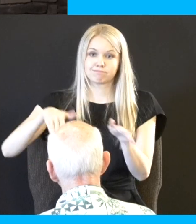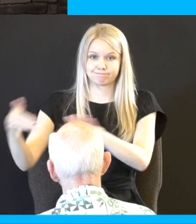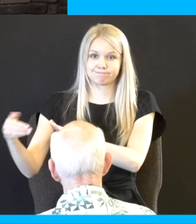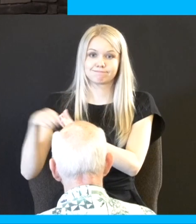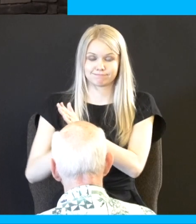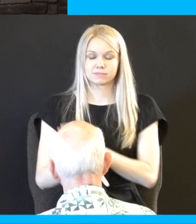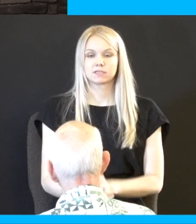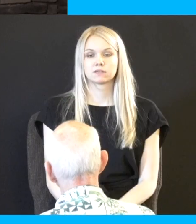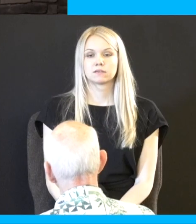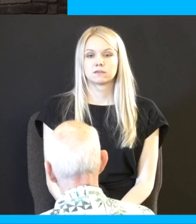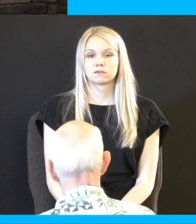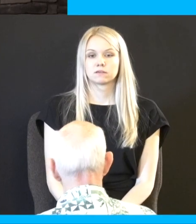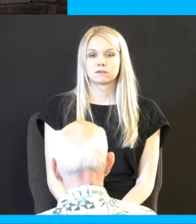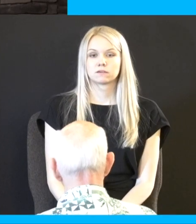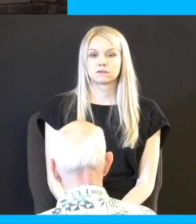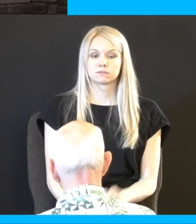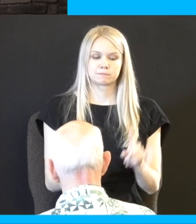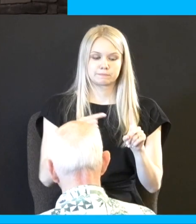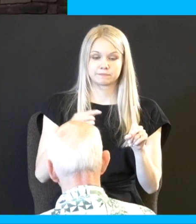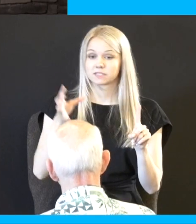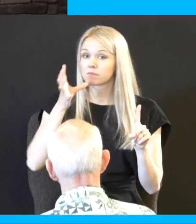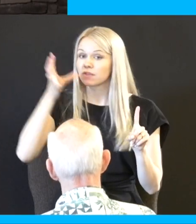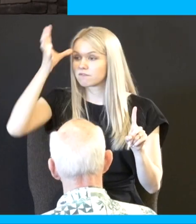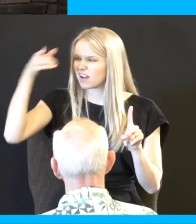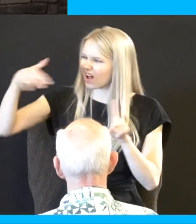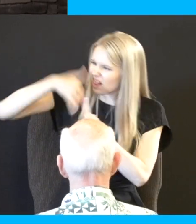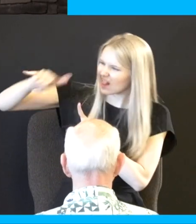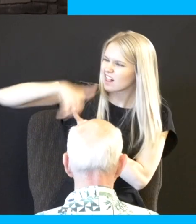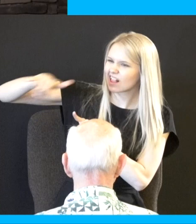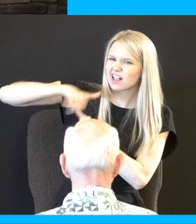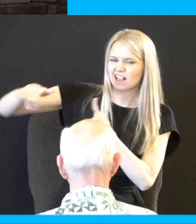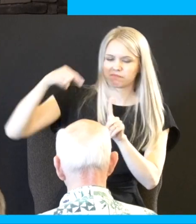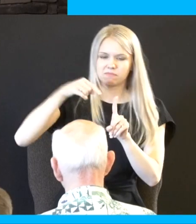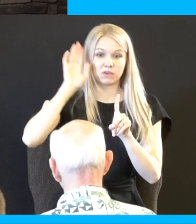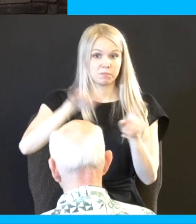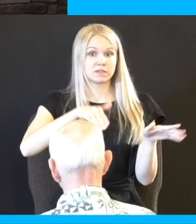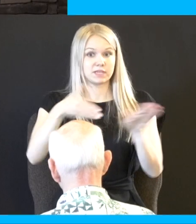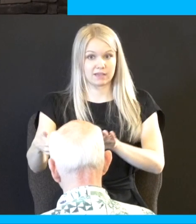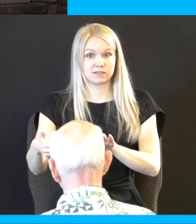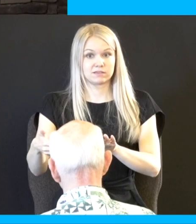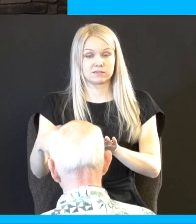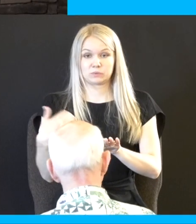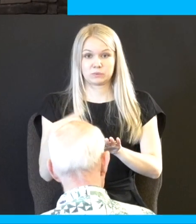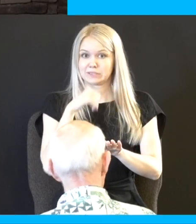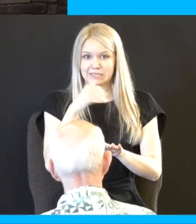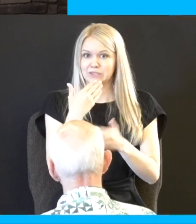curseth his father or his mother shall surely be put to death note to self not a good idea again the idea if you're rejecting the parental